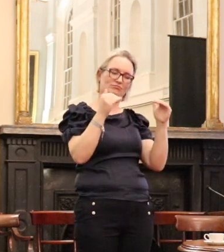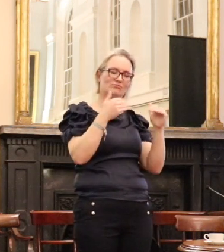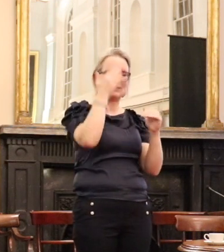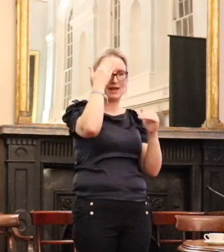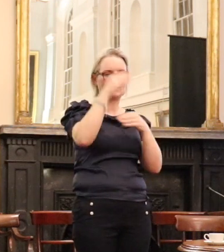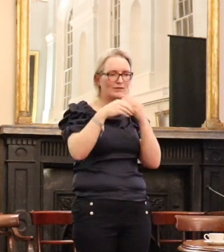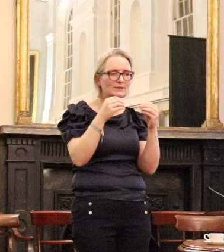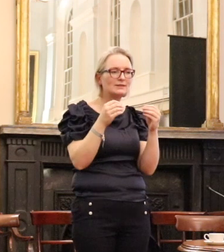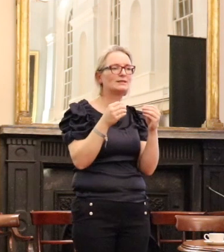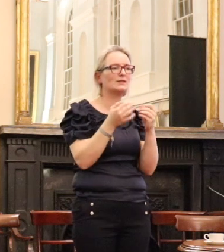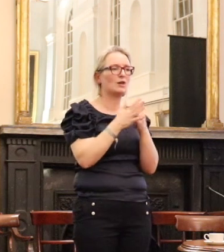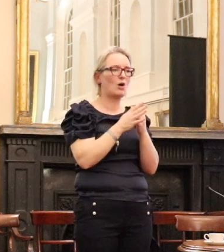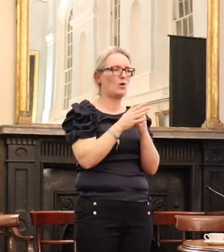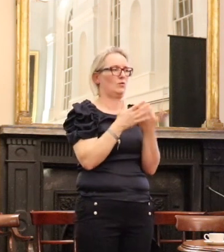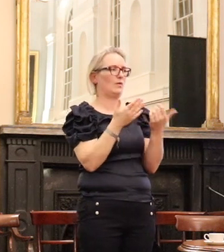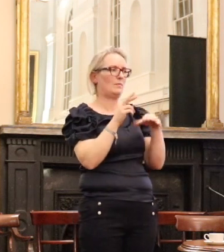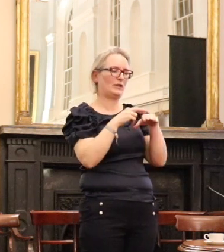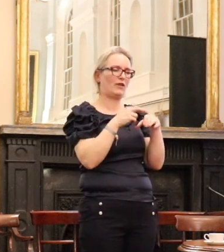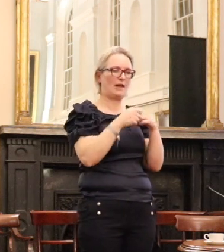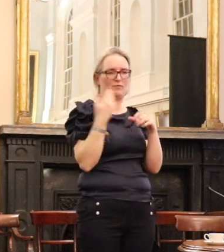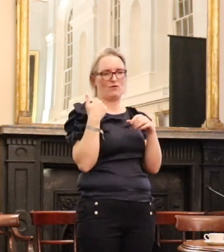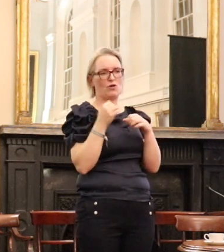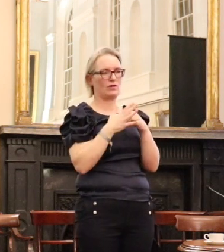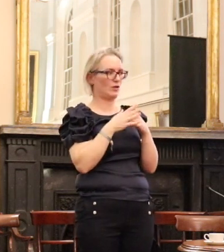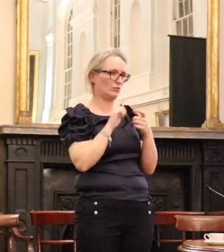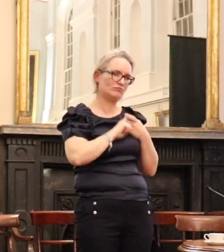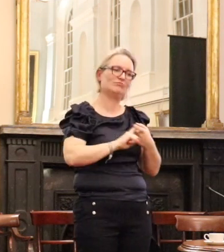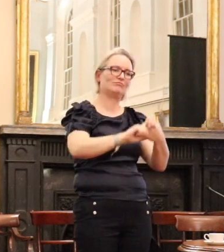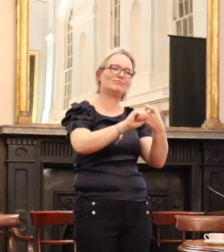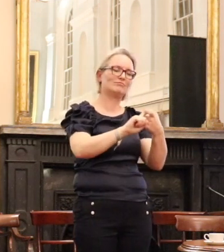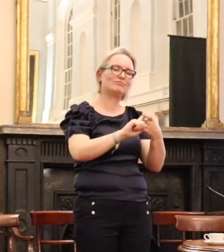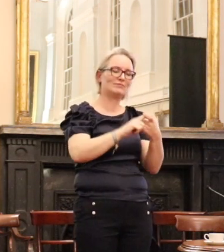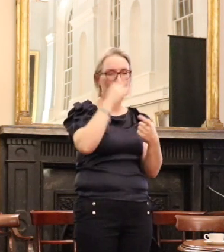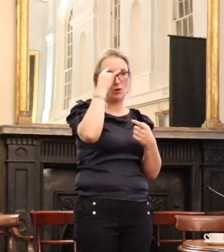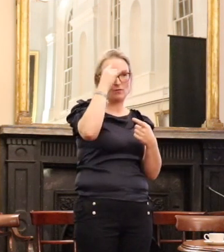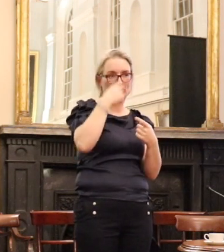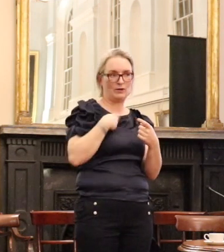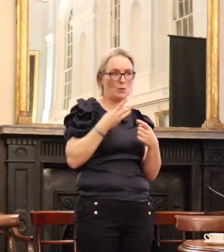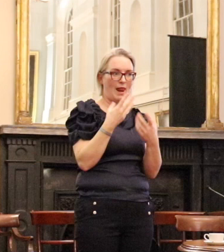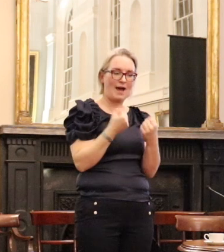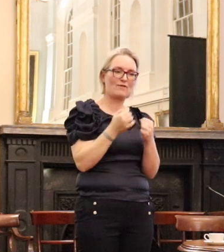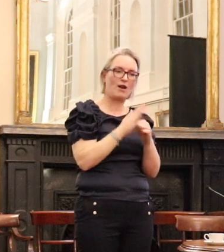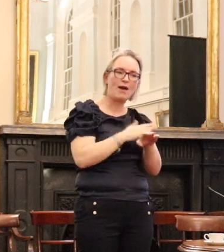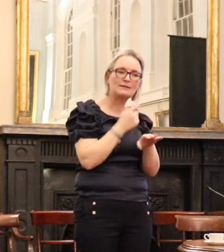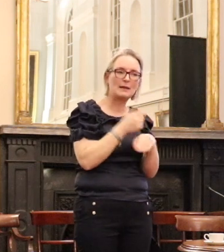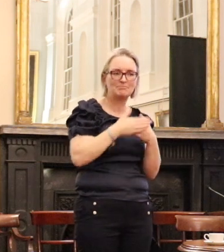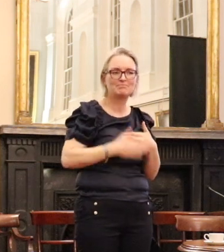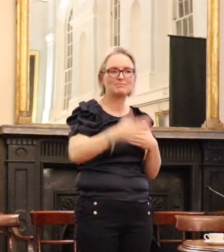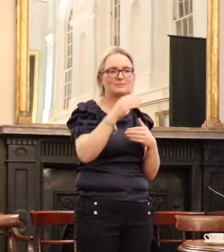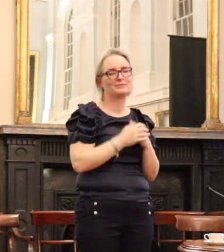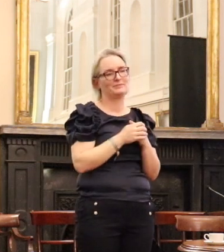organisation that isn't going to go away that is not going to hopefully for a lifetime suffer a precarious fate